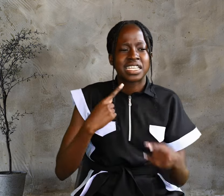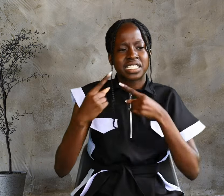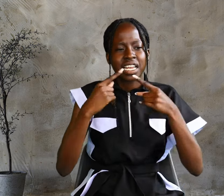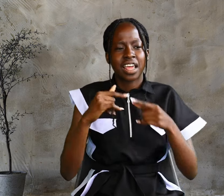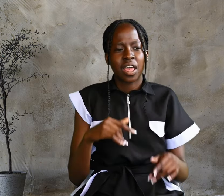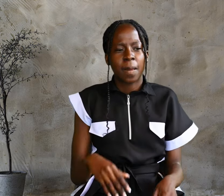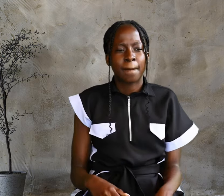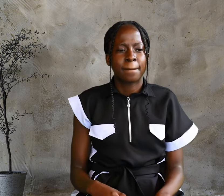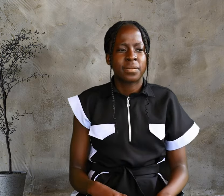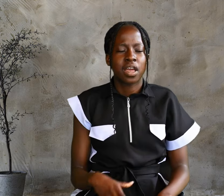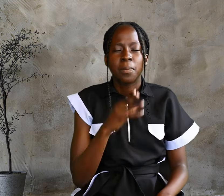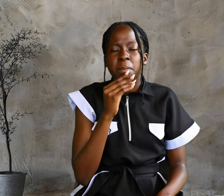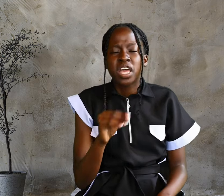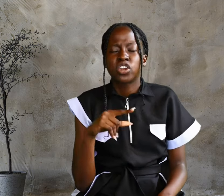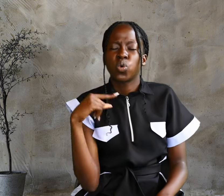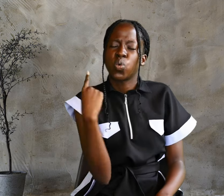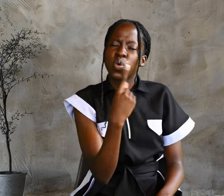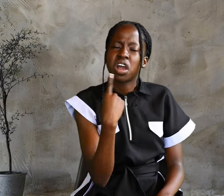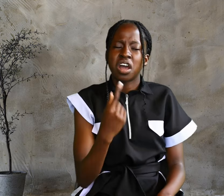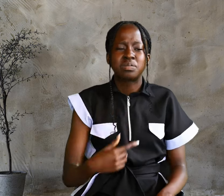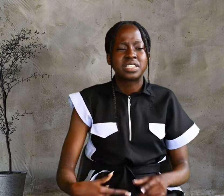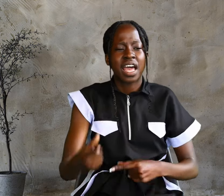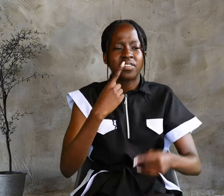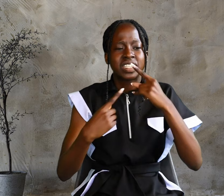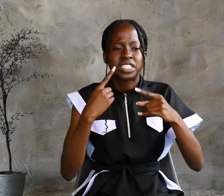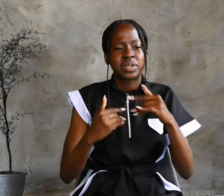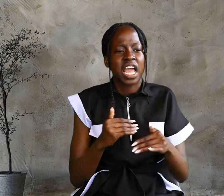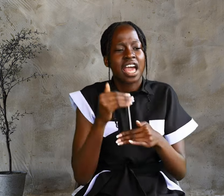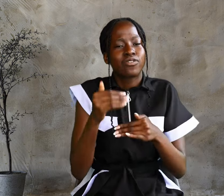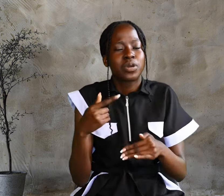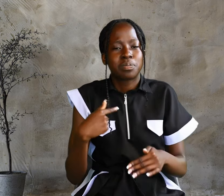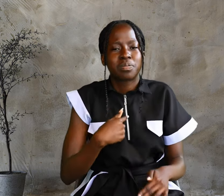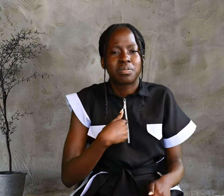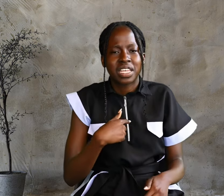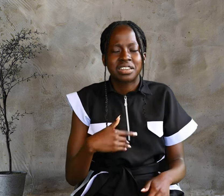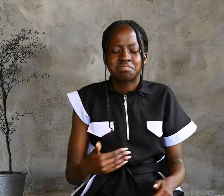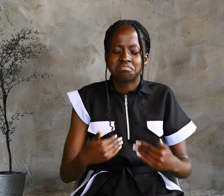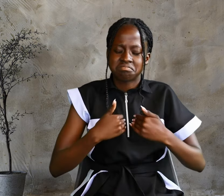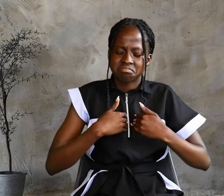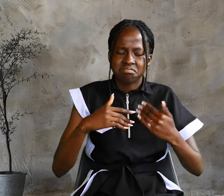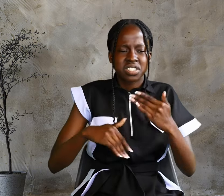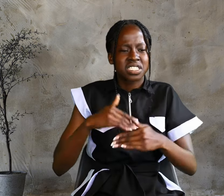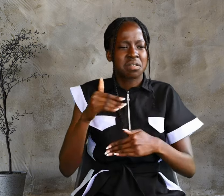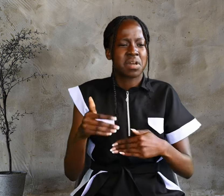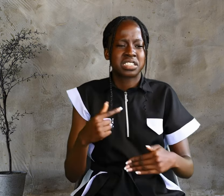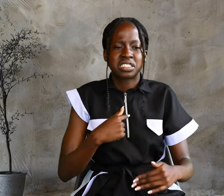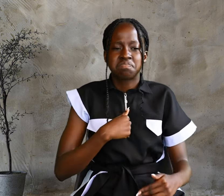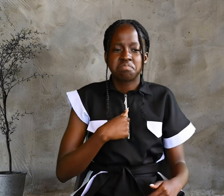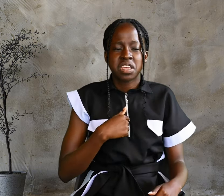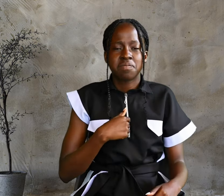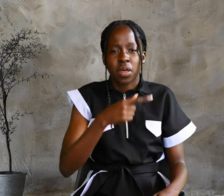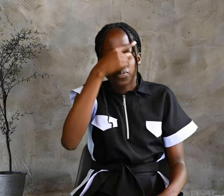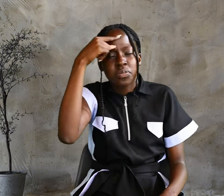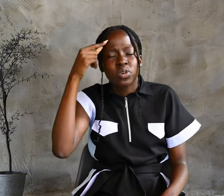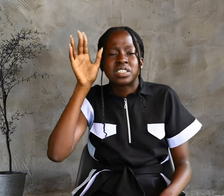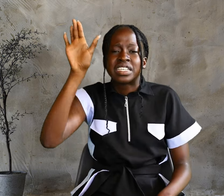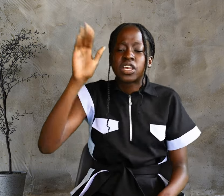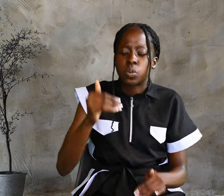A man who comes after me has surpassed me because he was before me.